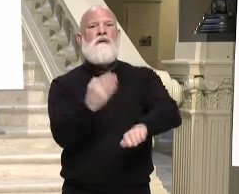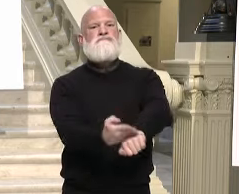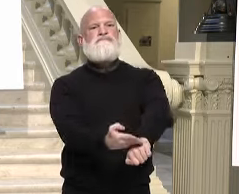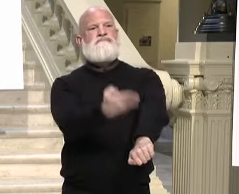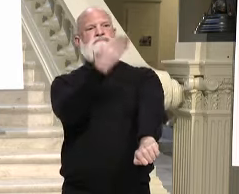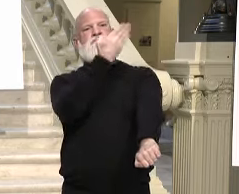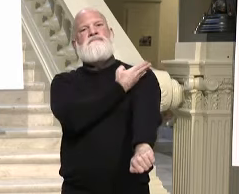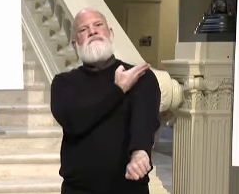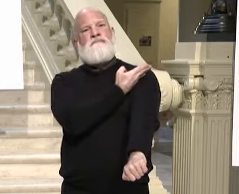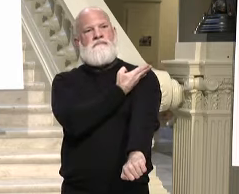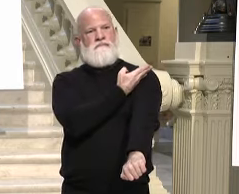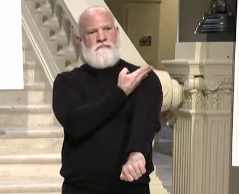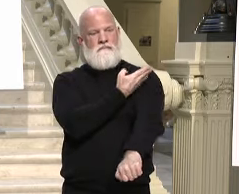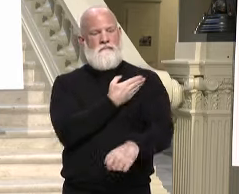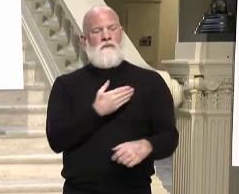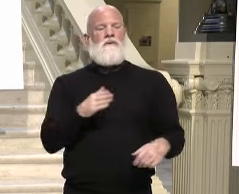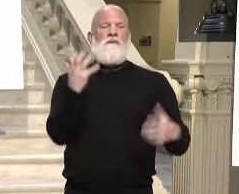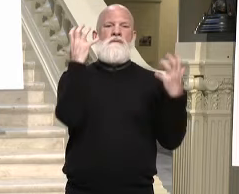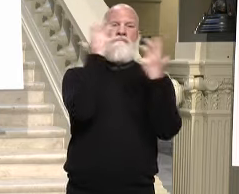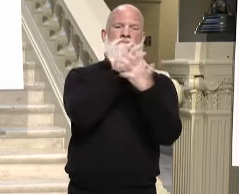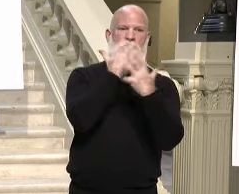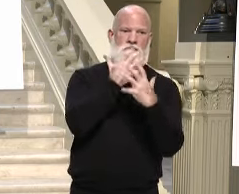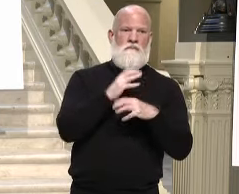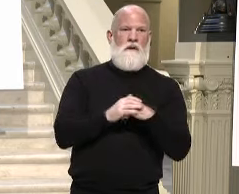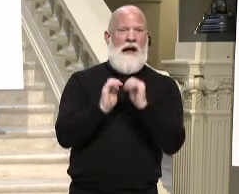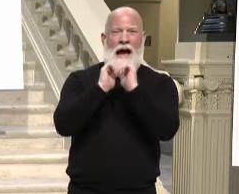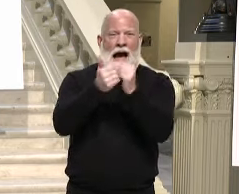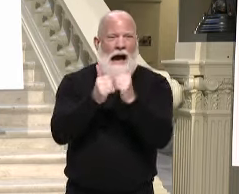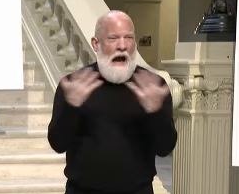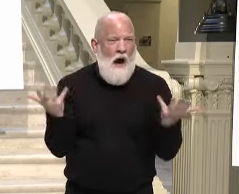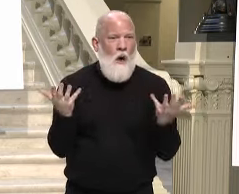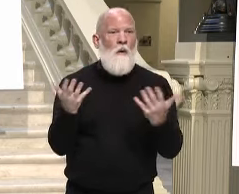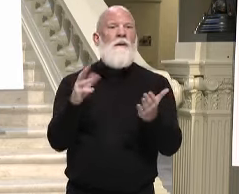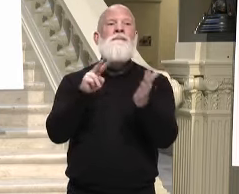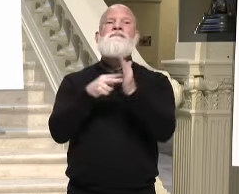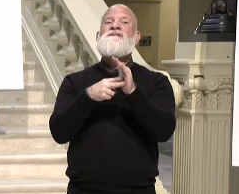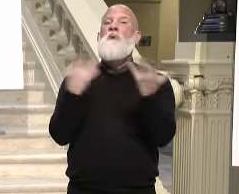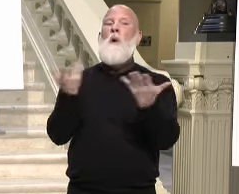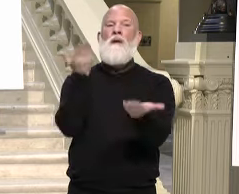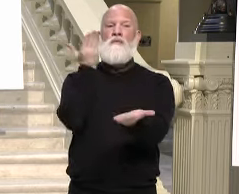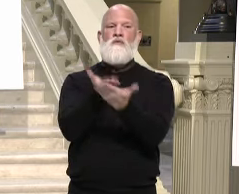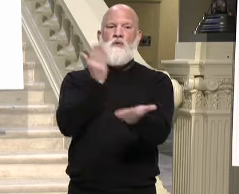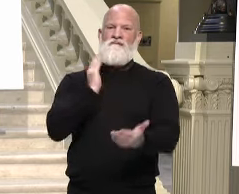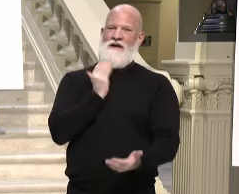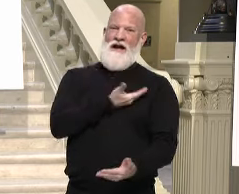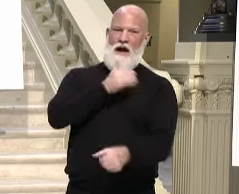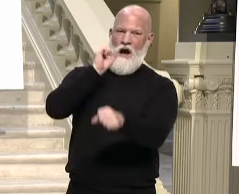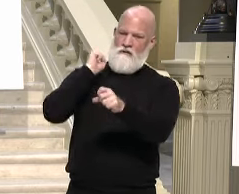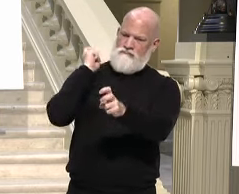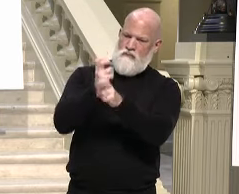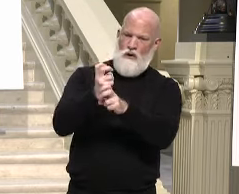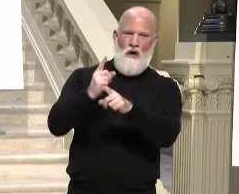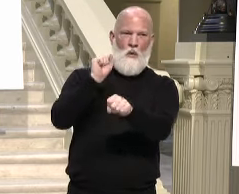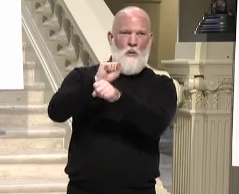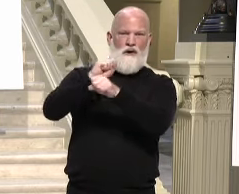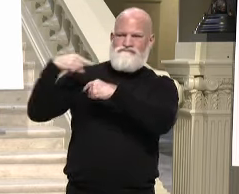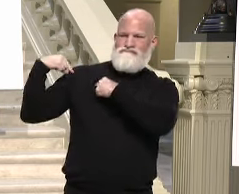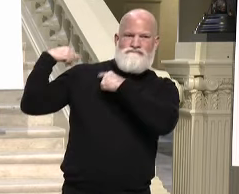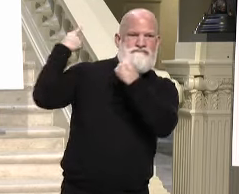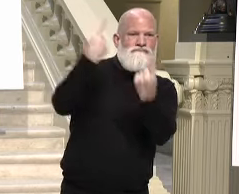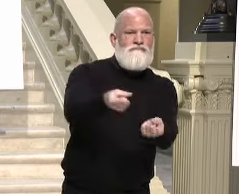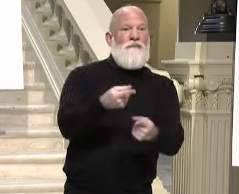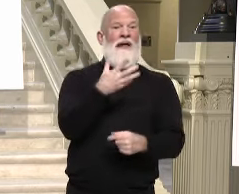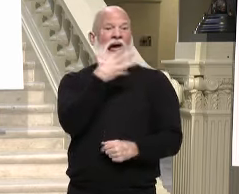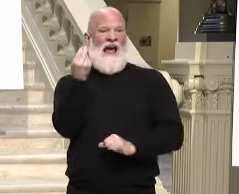reflects the hard work that we did to ensure that residents of long-term care facilities were vaccinated. And like